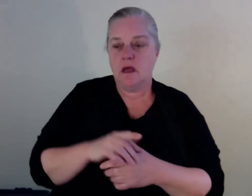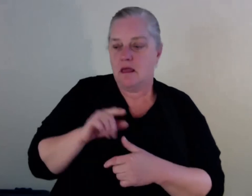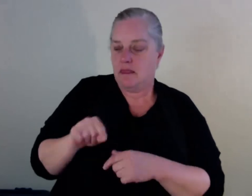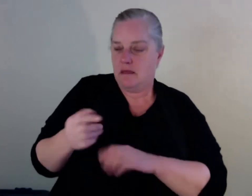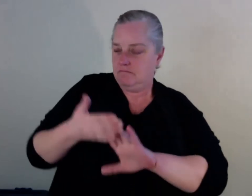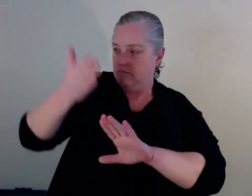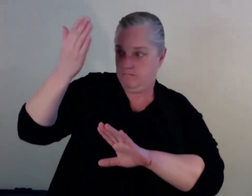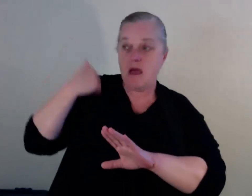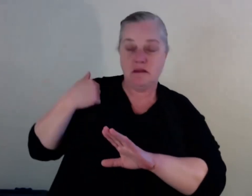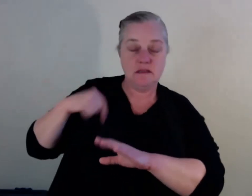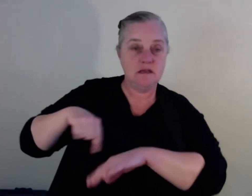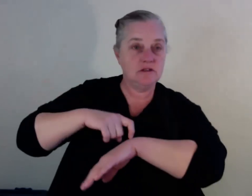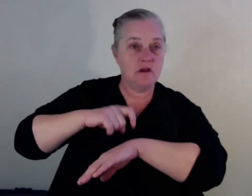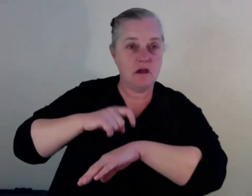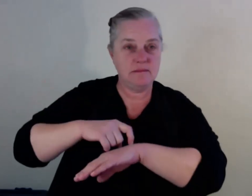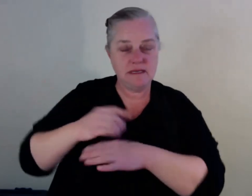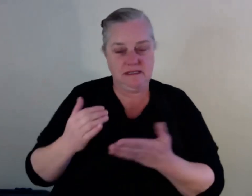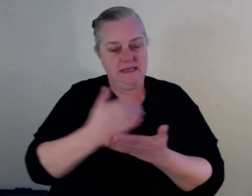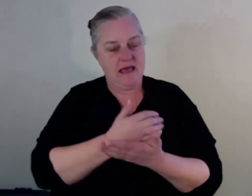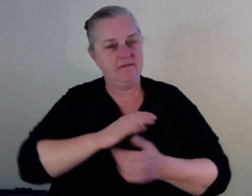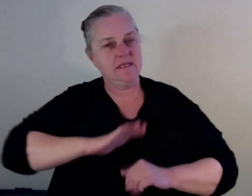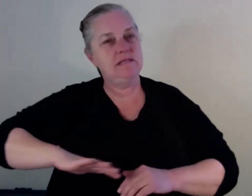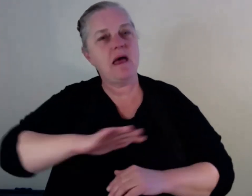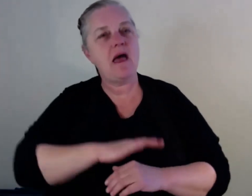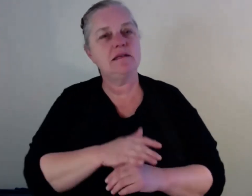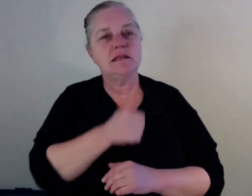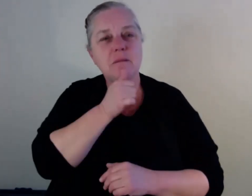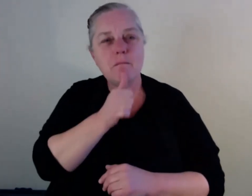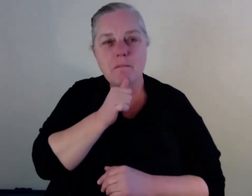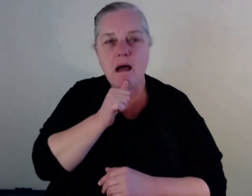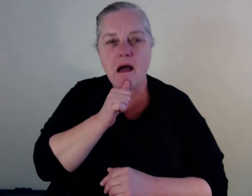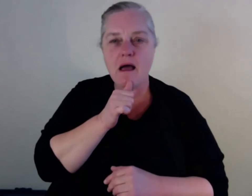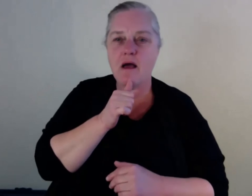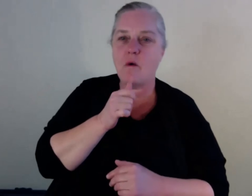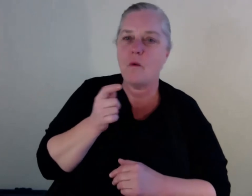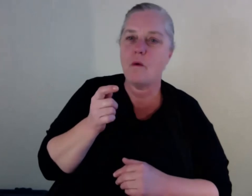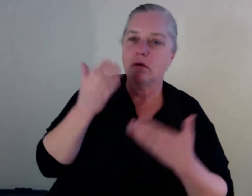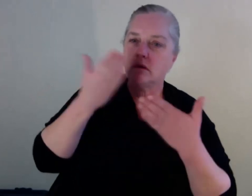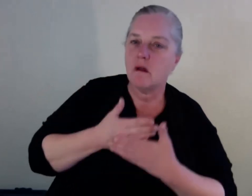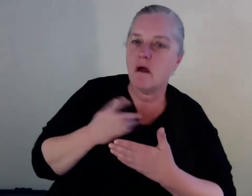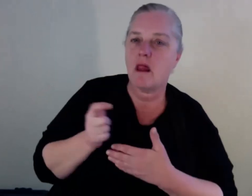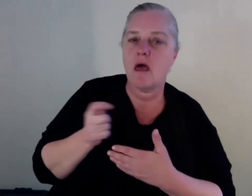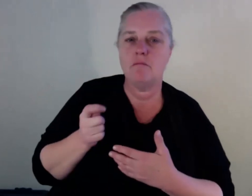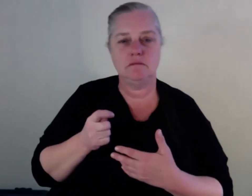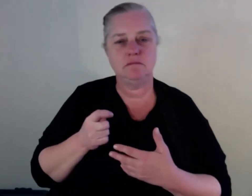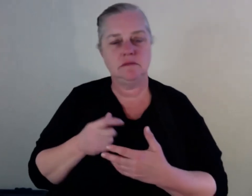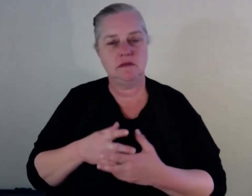nightclubs or in, you know, bars or places where we could be safe and be ourselves and express ourselves. And, you know, a lot of that came